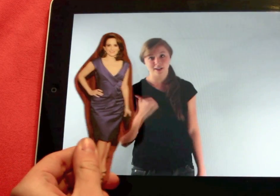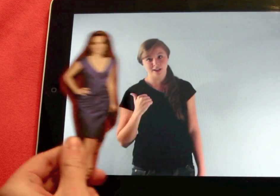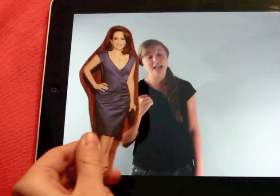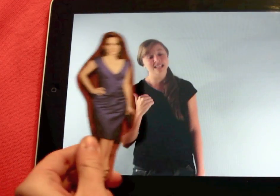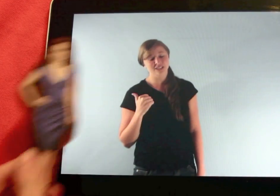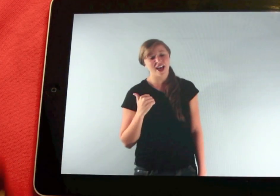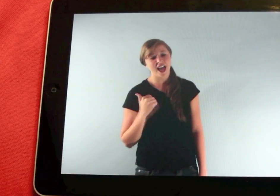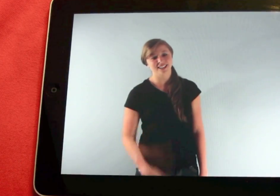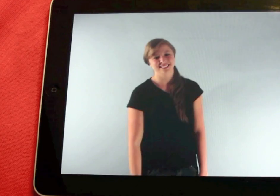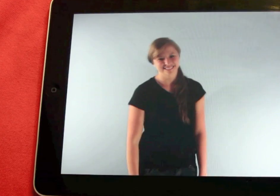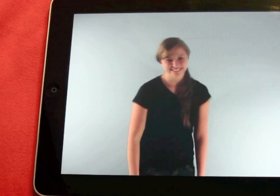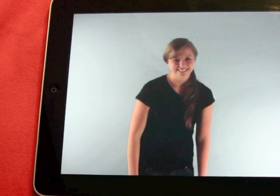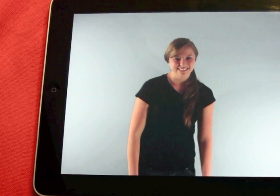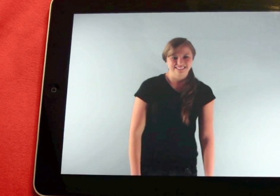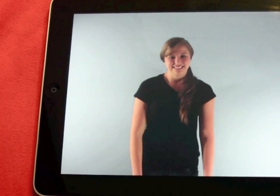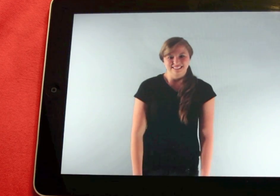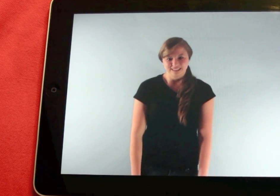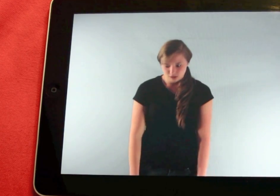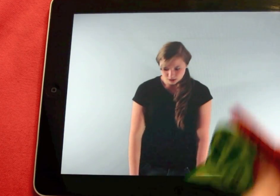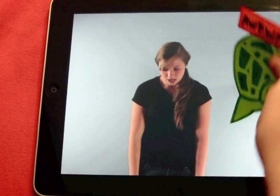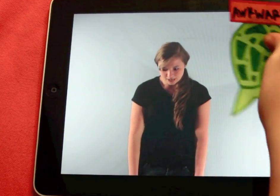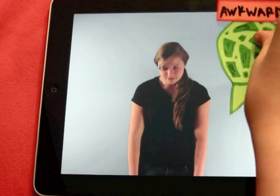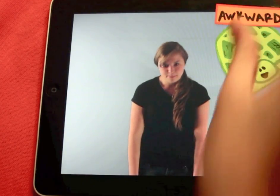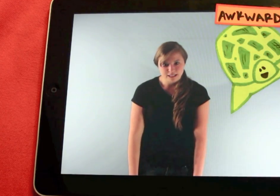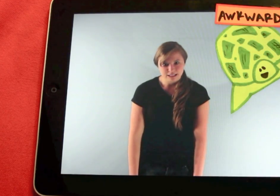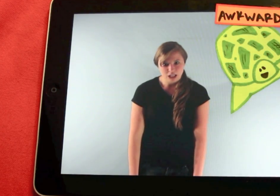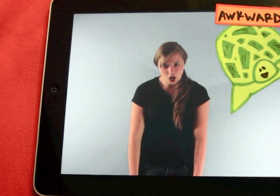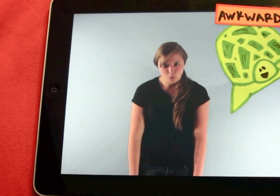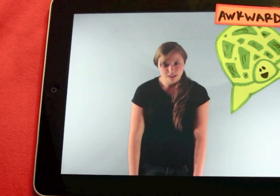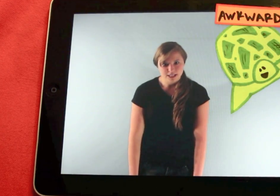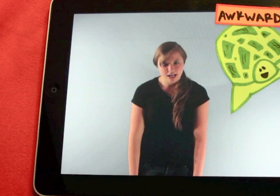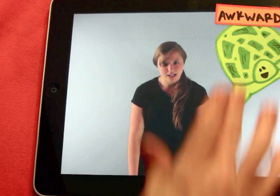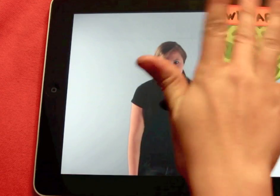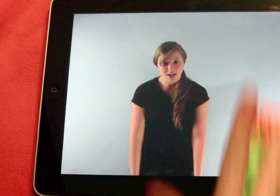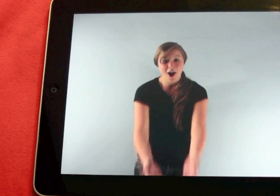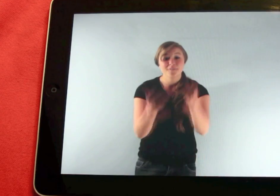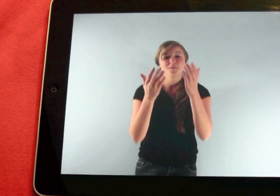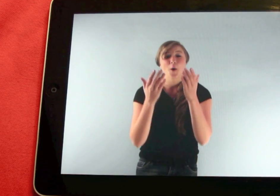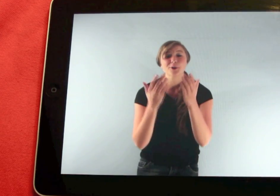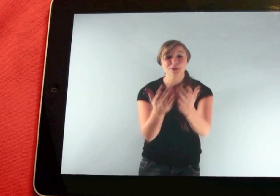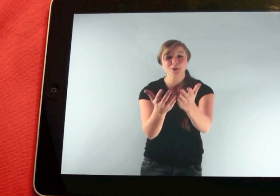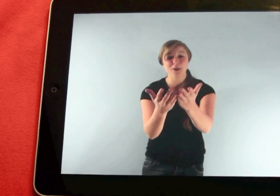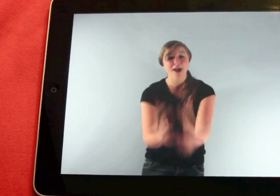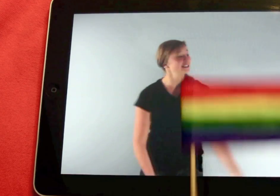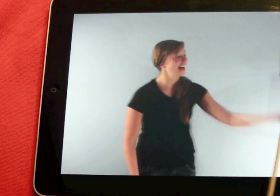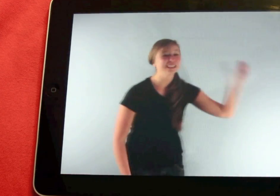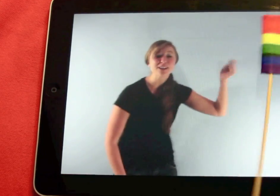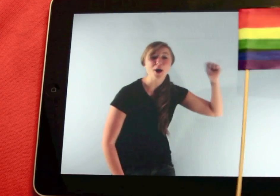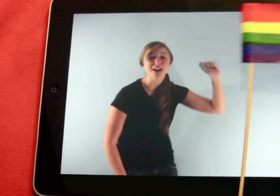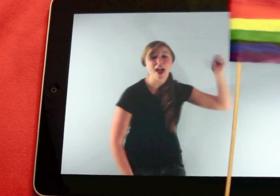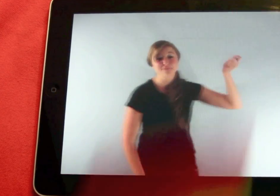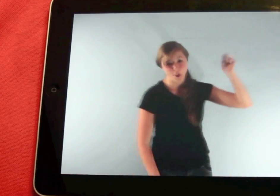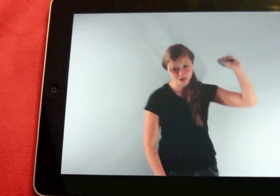Hey, I something a little awkward to say. For you I would